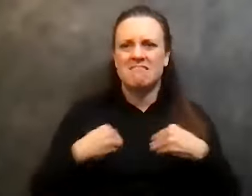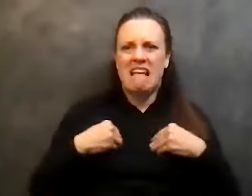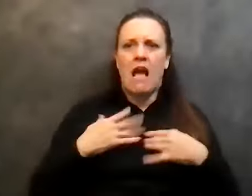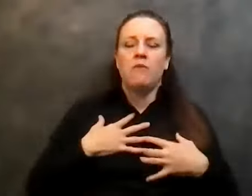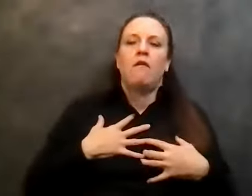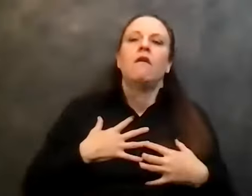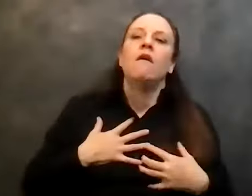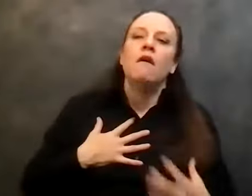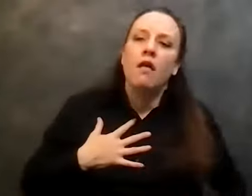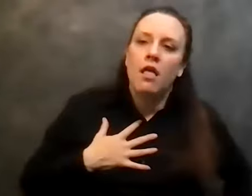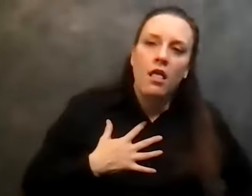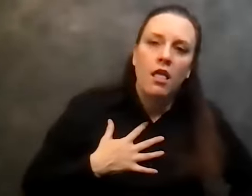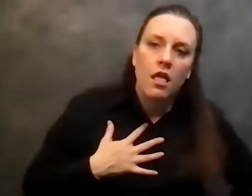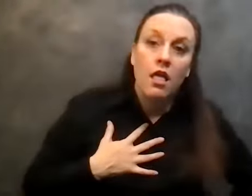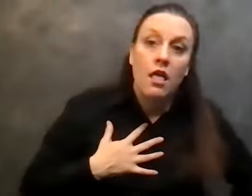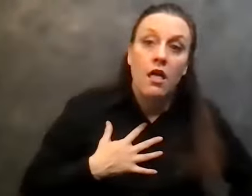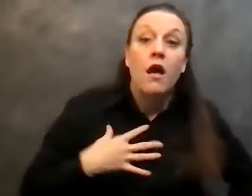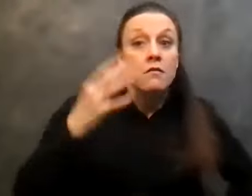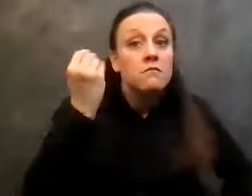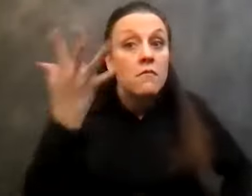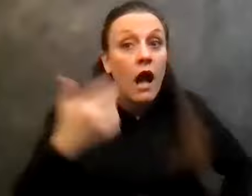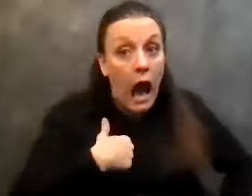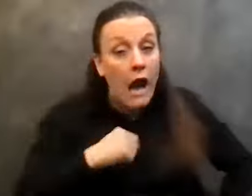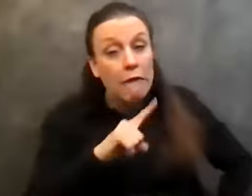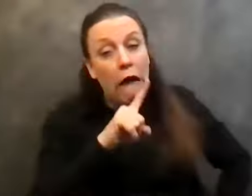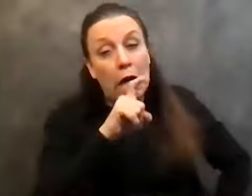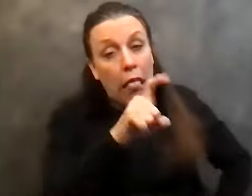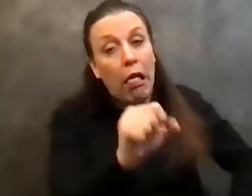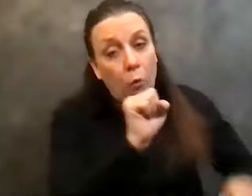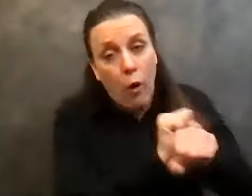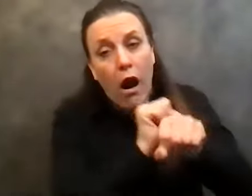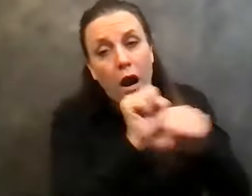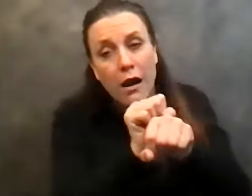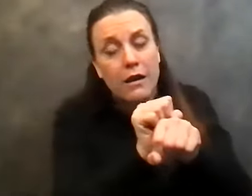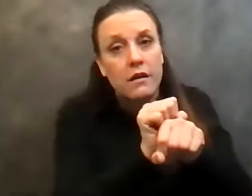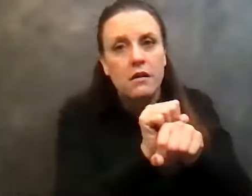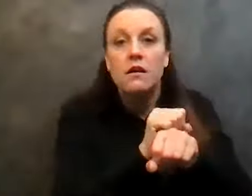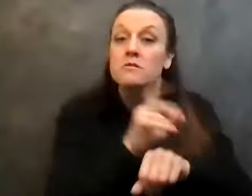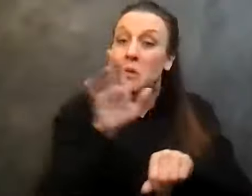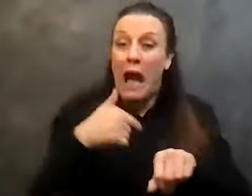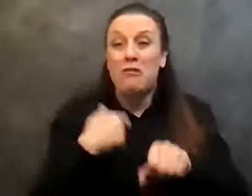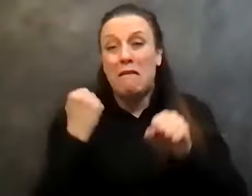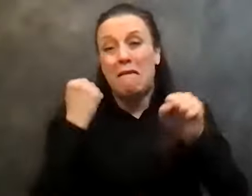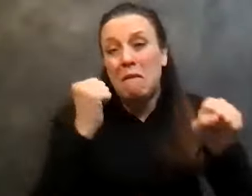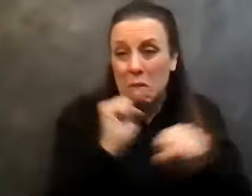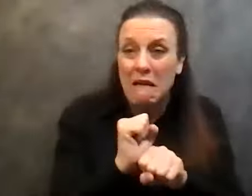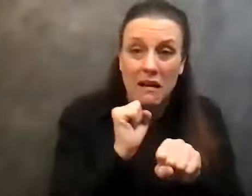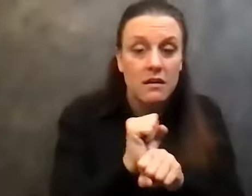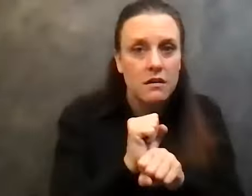but but I worked, I work, you know, so I'd go out to my car and I drive off to my job. And, and it was